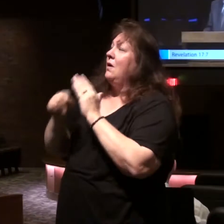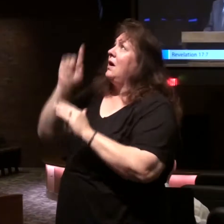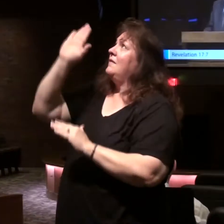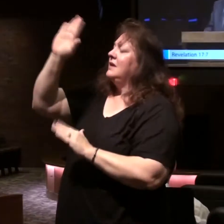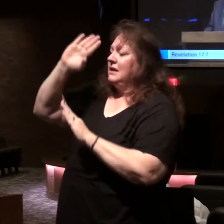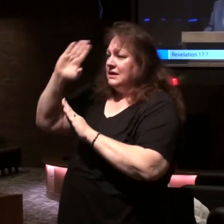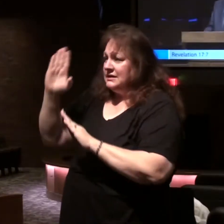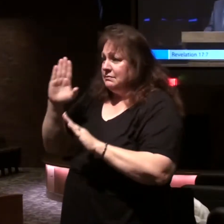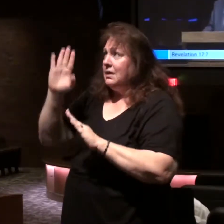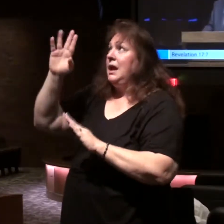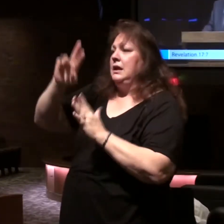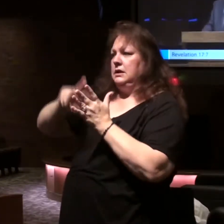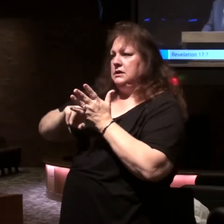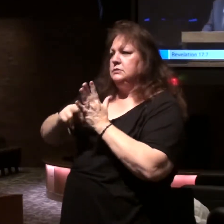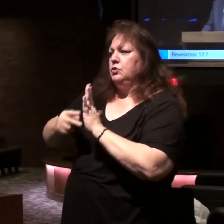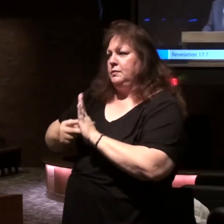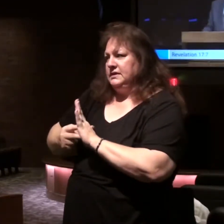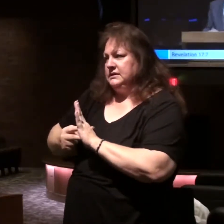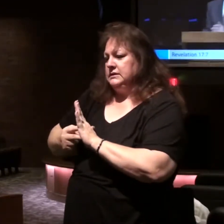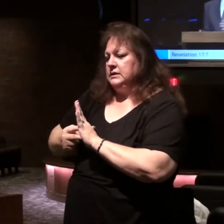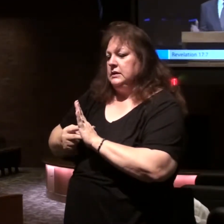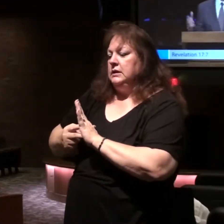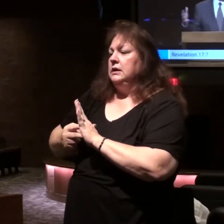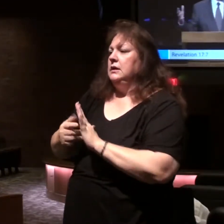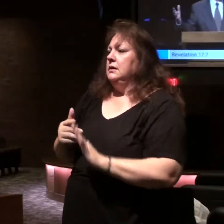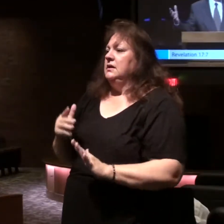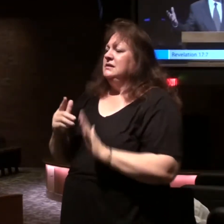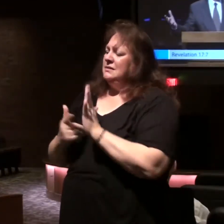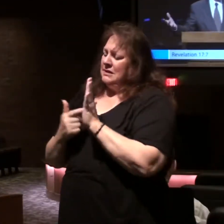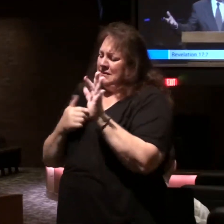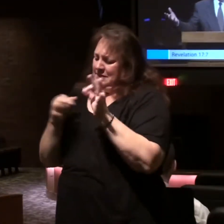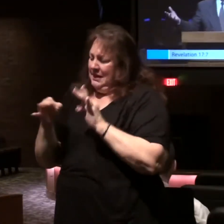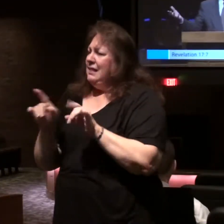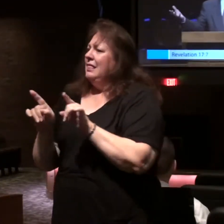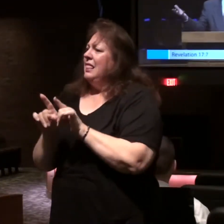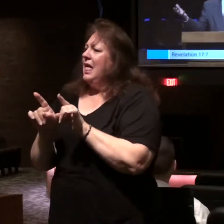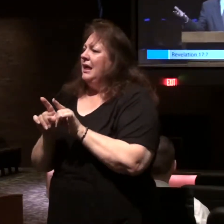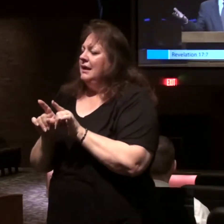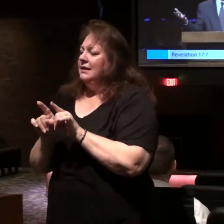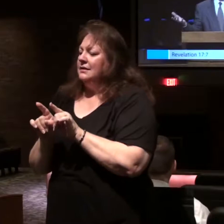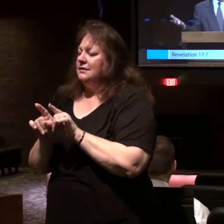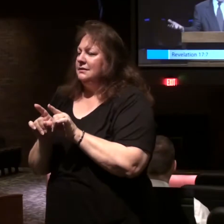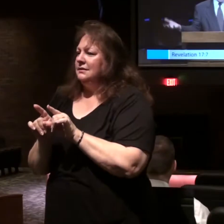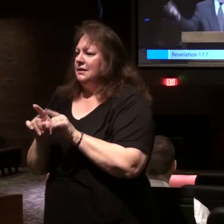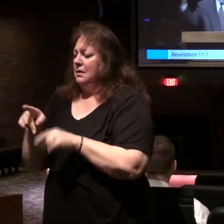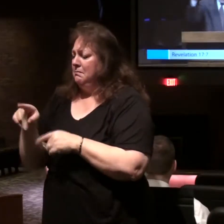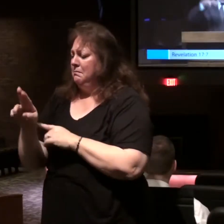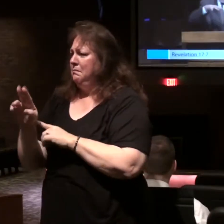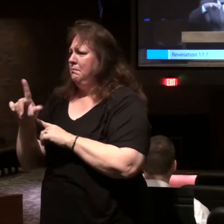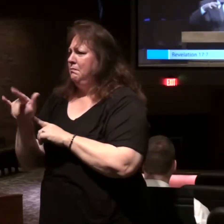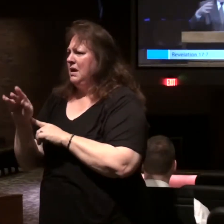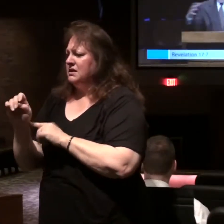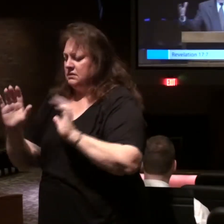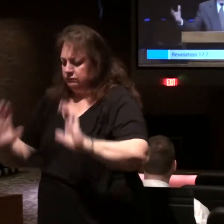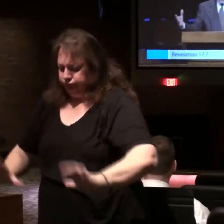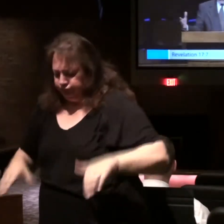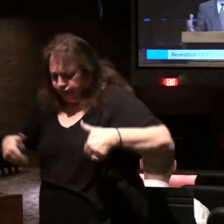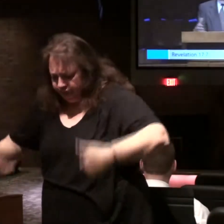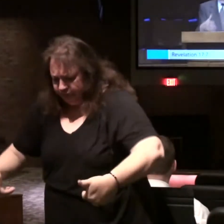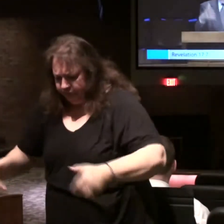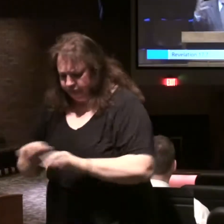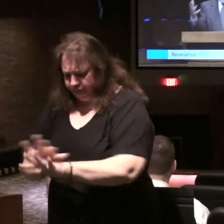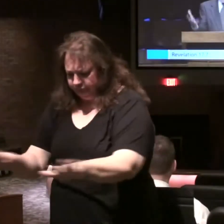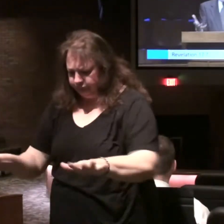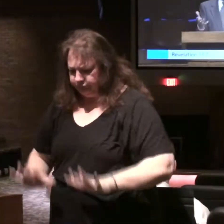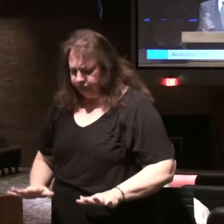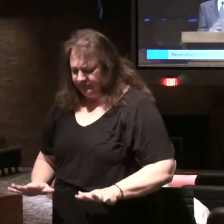plan and purposes. I explain it sometimes. It's like you took the pieces of a puzzle and you dumped them out. And you have